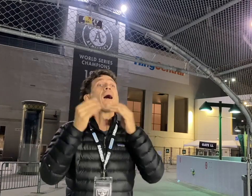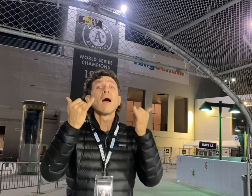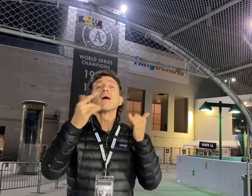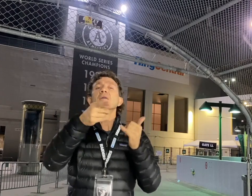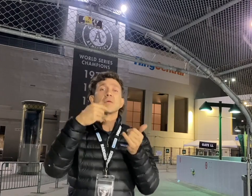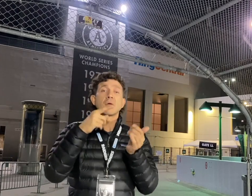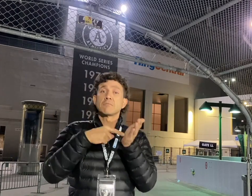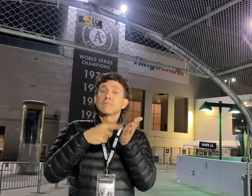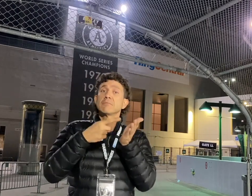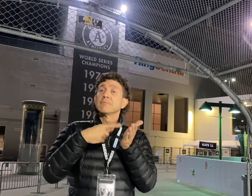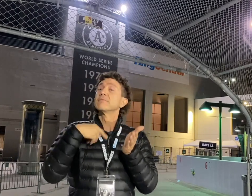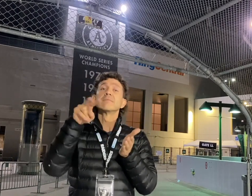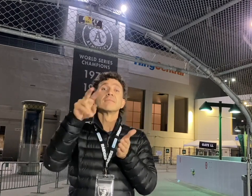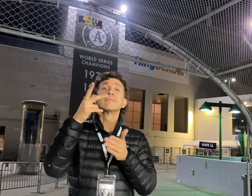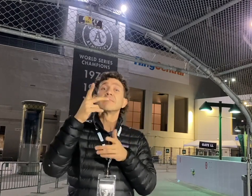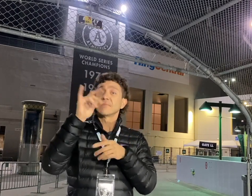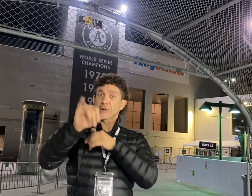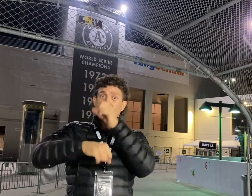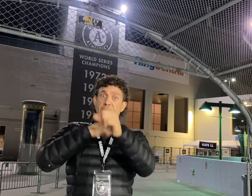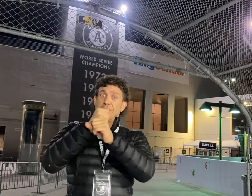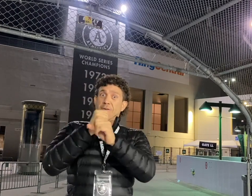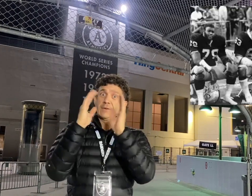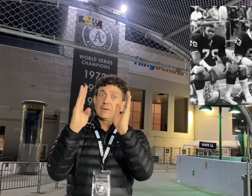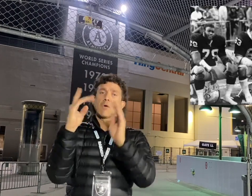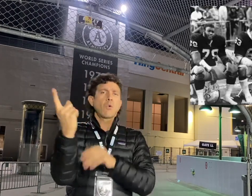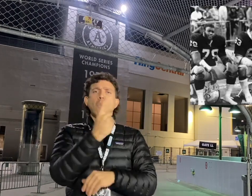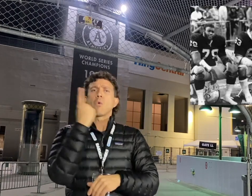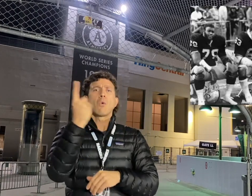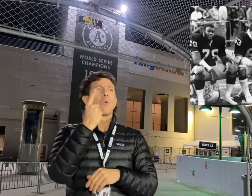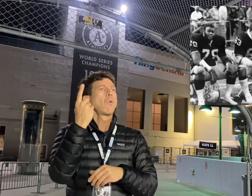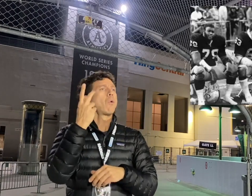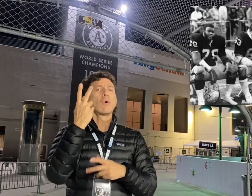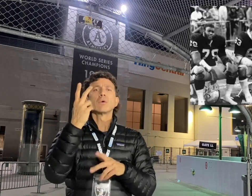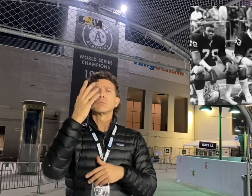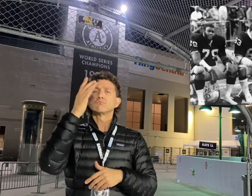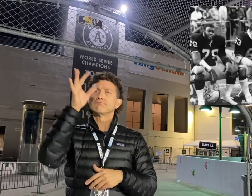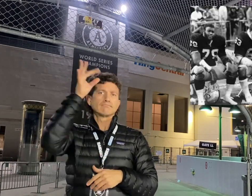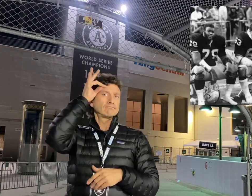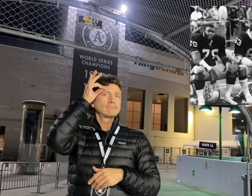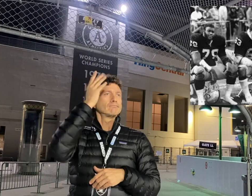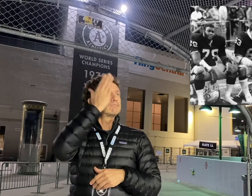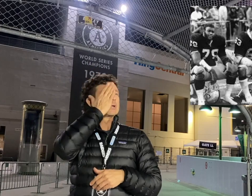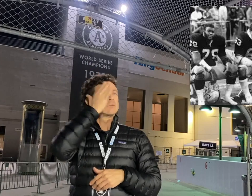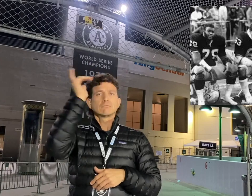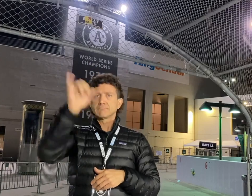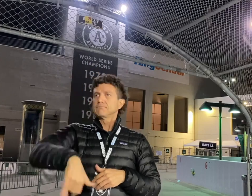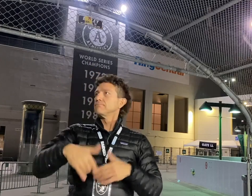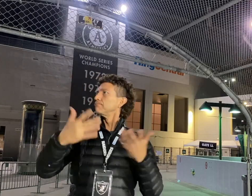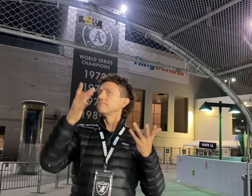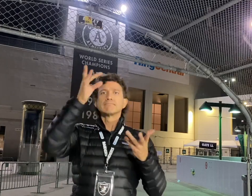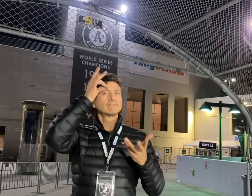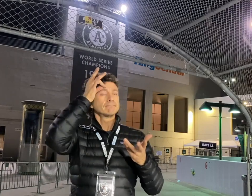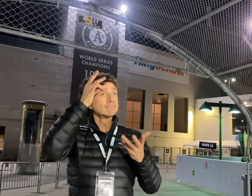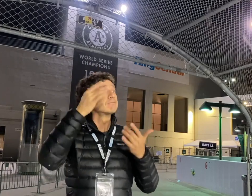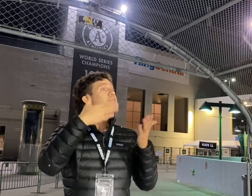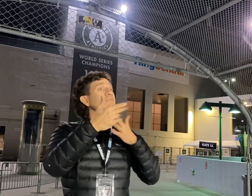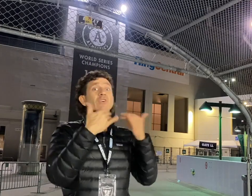There have been so many memories tied to those years of Raiders history. People will say, if you ever need an example of how to build a strong